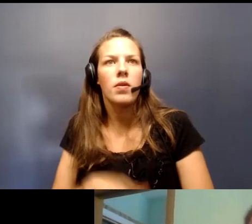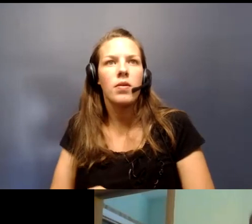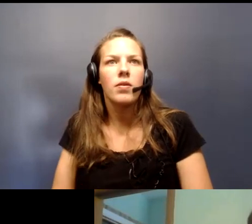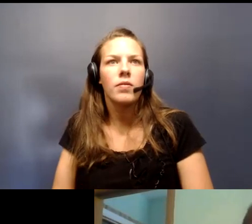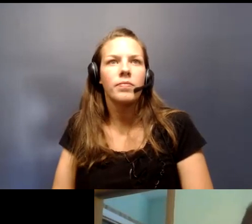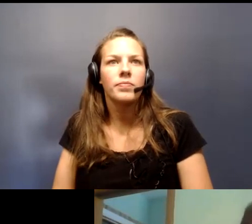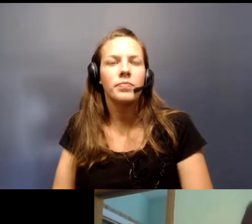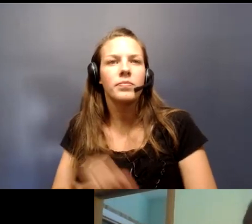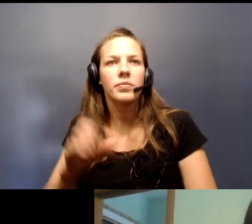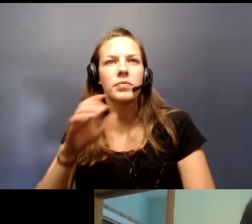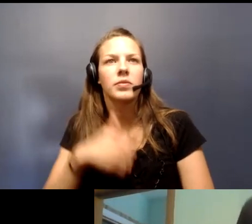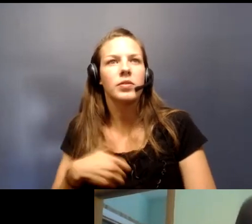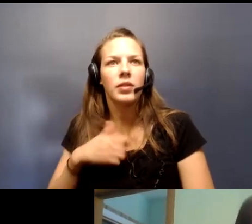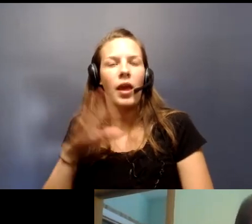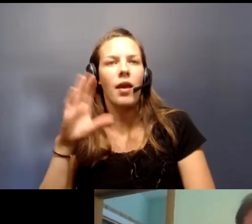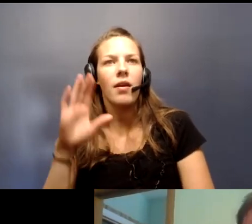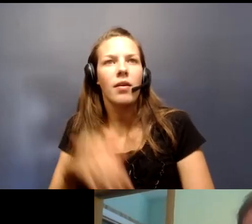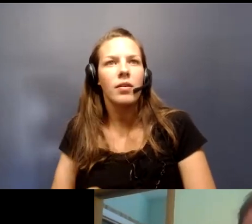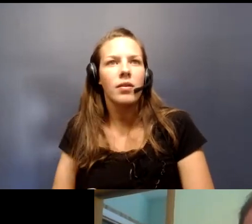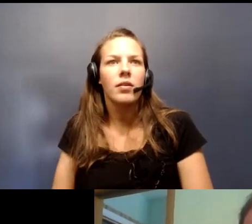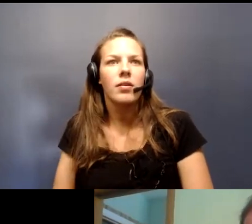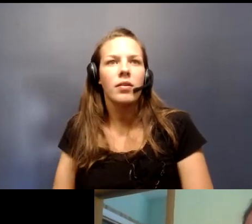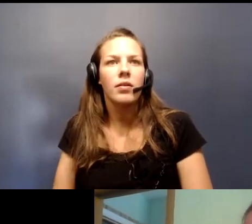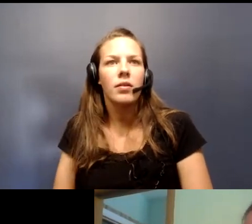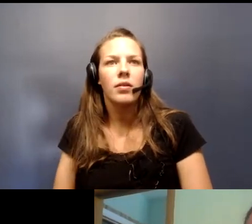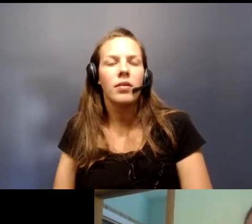Yeah, sorry. Hey. I'm just going to shave.